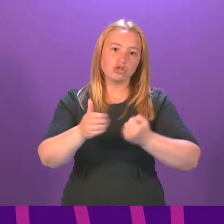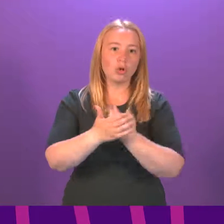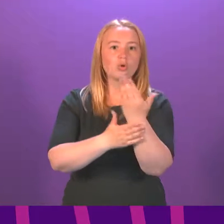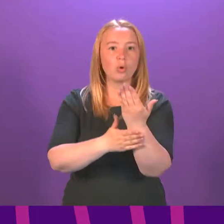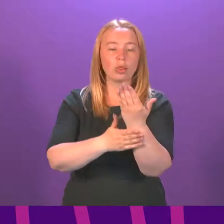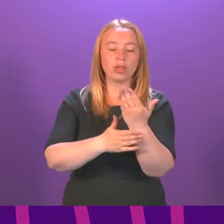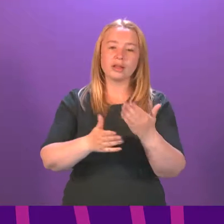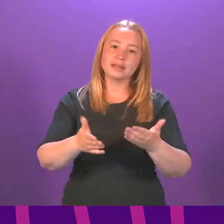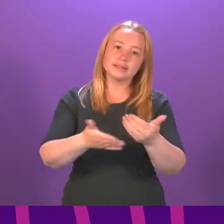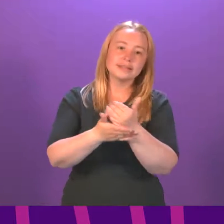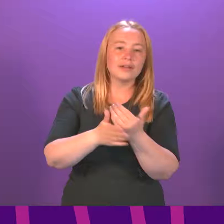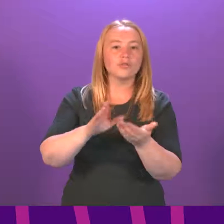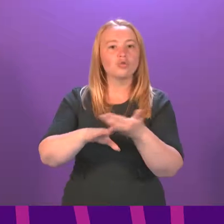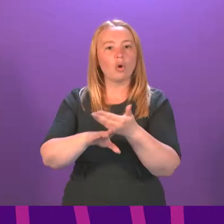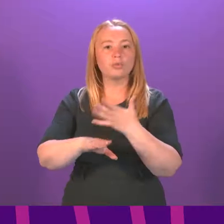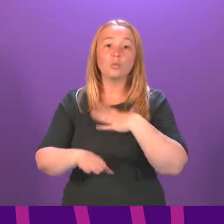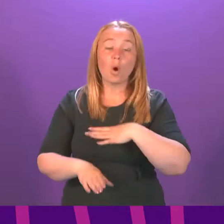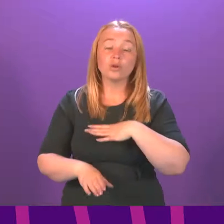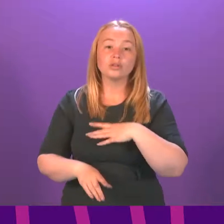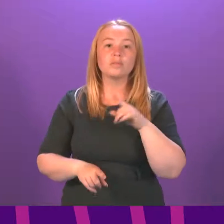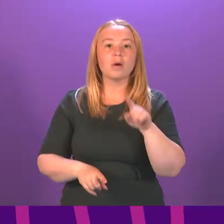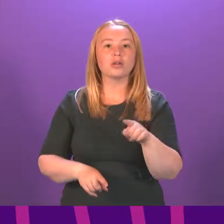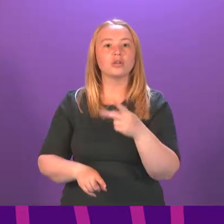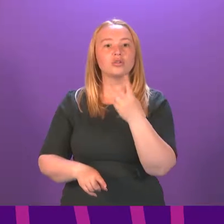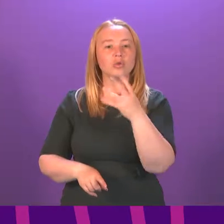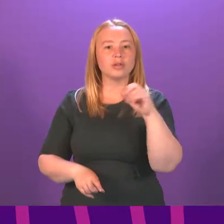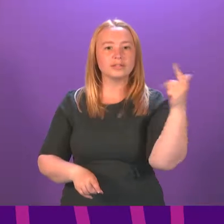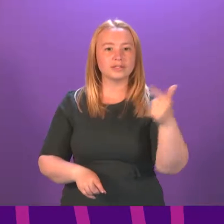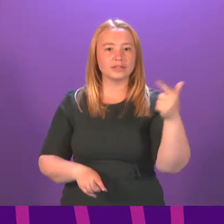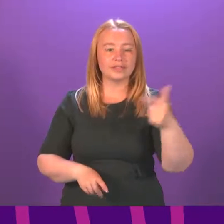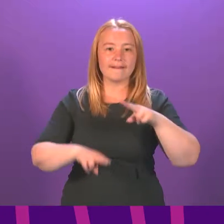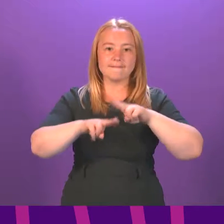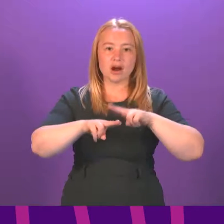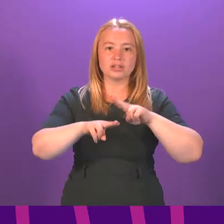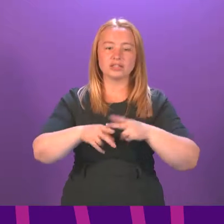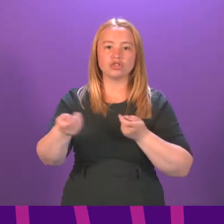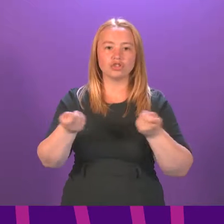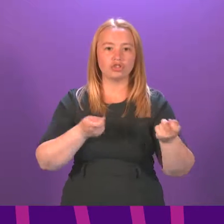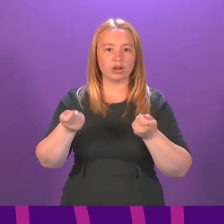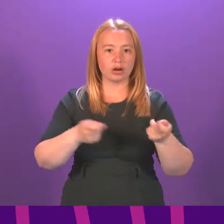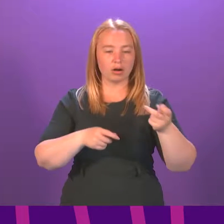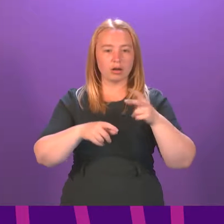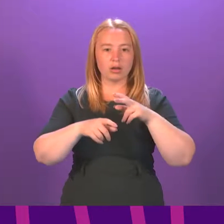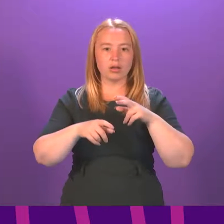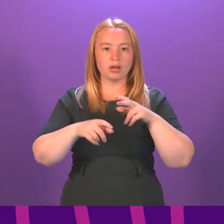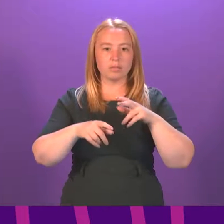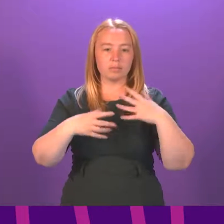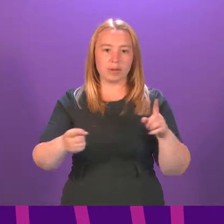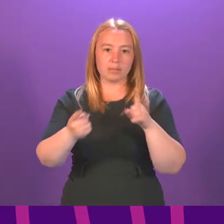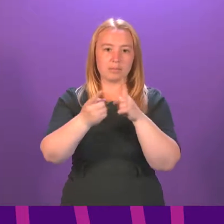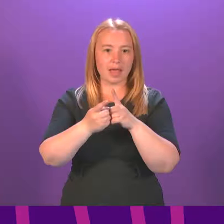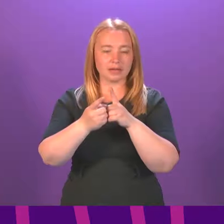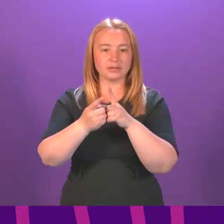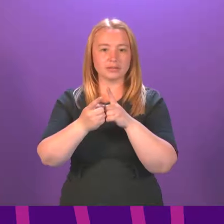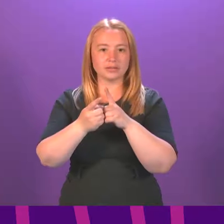that go with it. But on the 31st of May 2017, Ferguson Marine's chairman met with the First Minister at Butte House. And then on the 5th of June